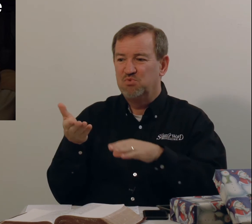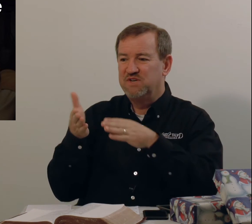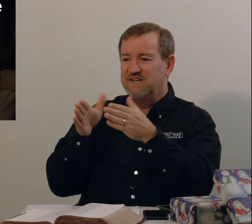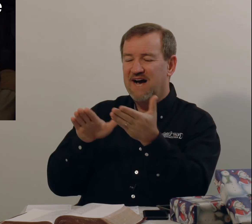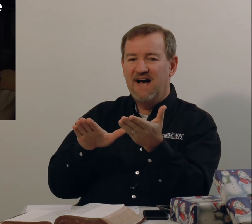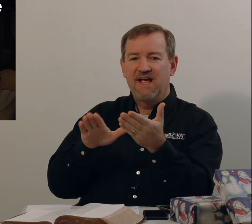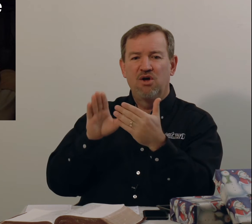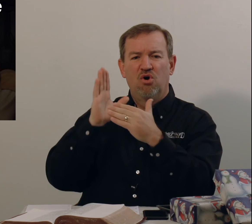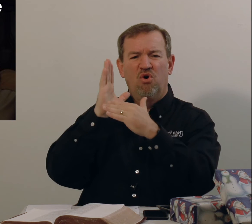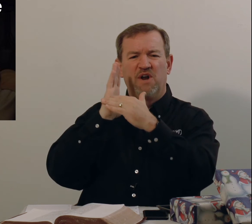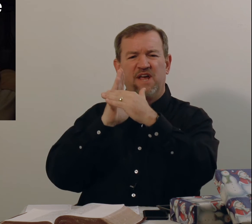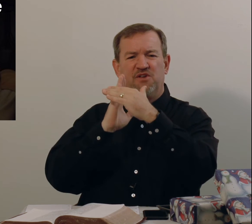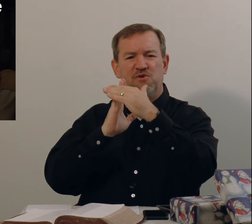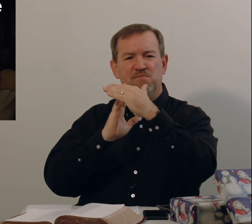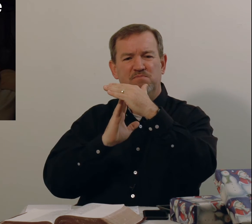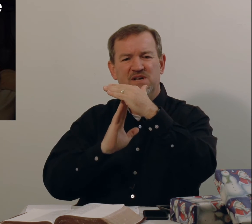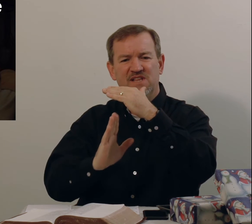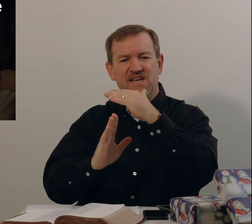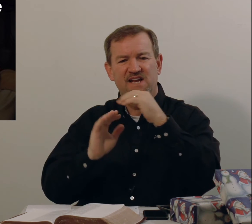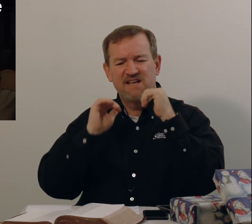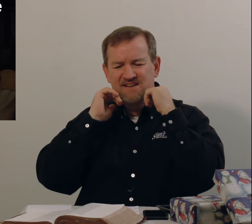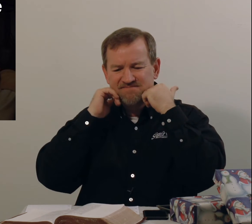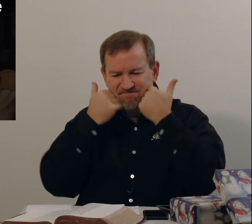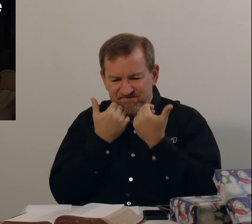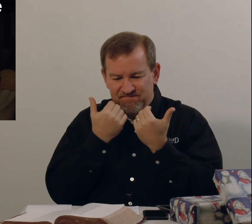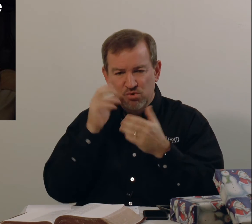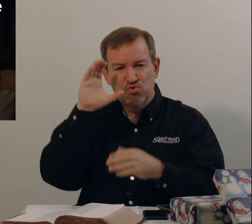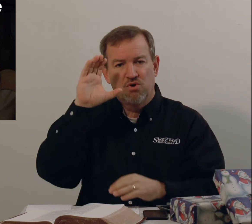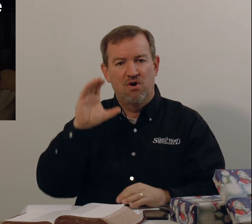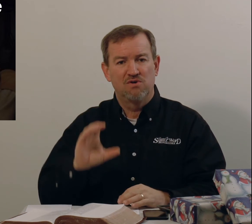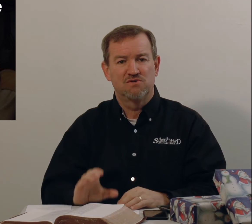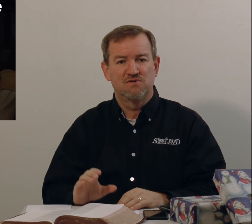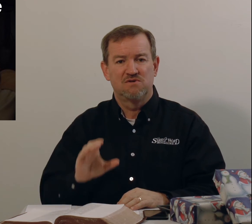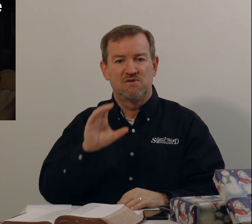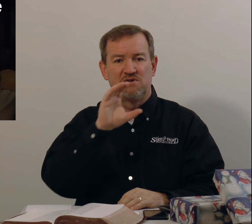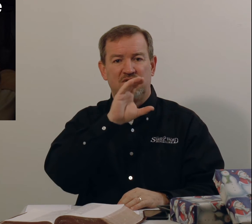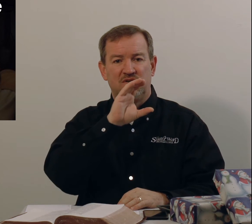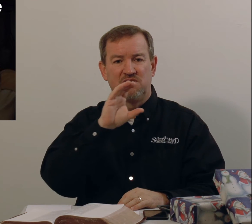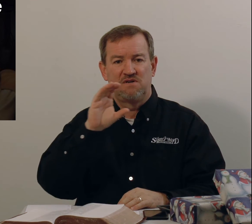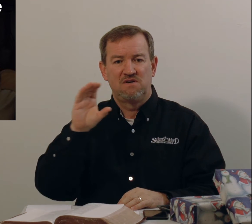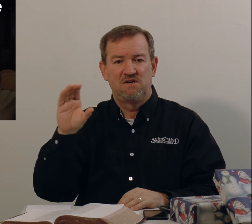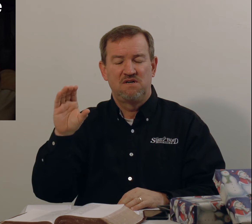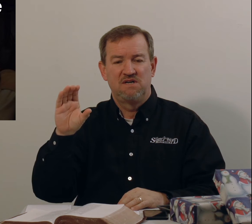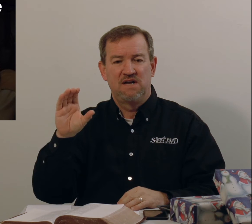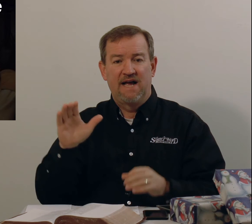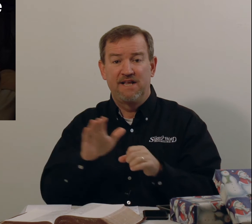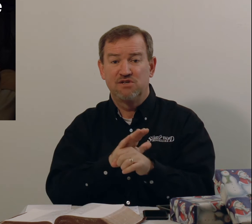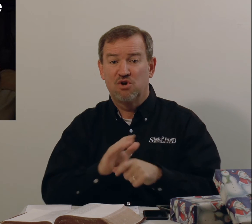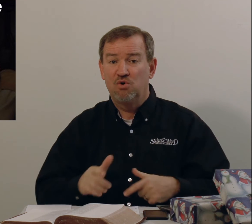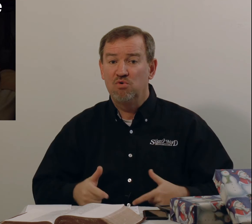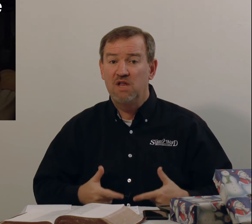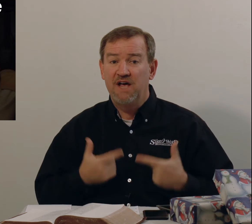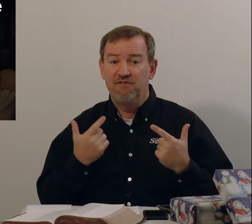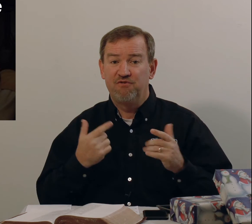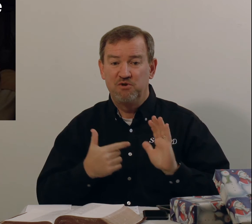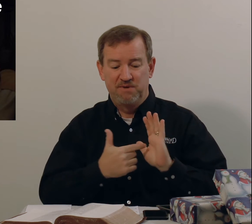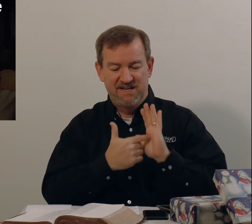would die on a humiliating cross. And His whole life would be an